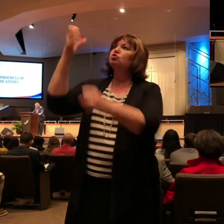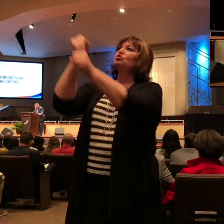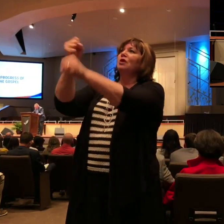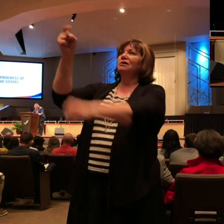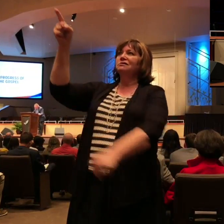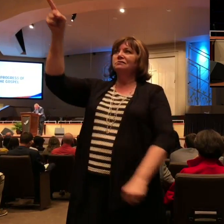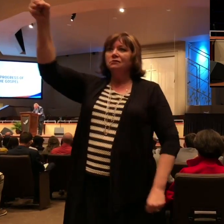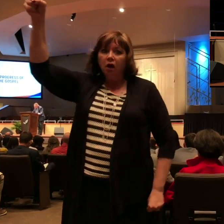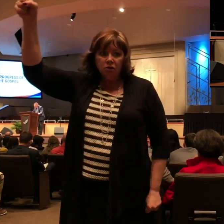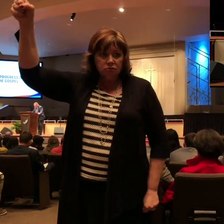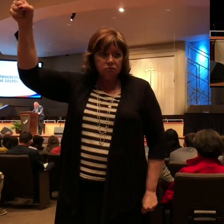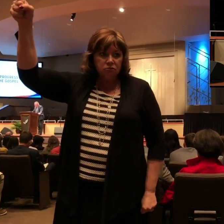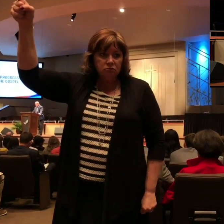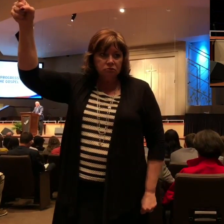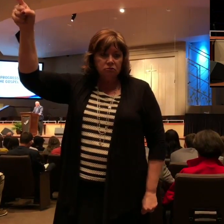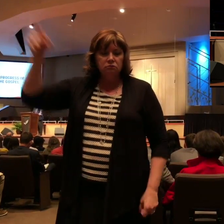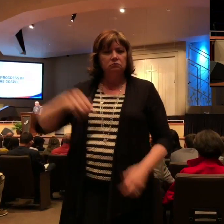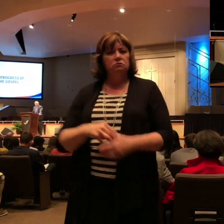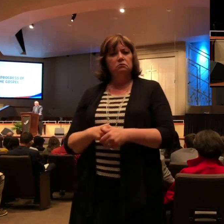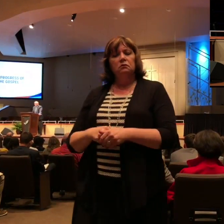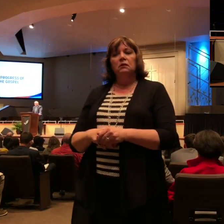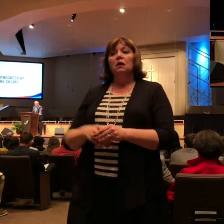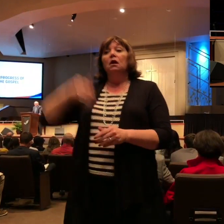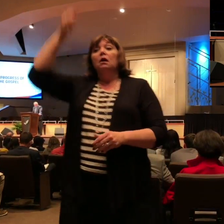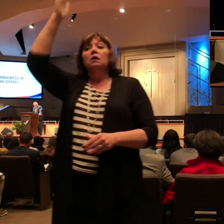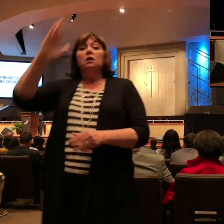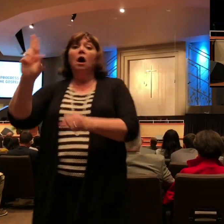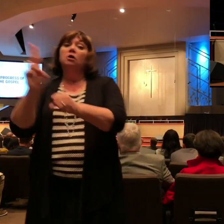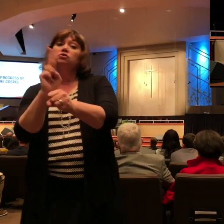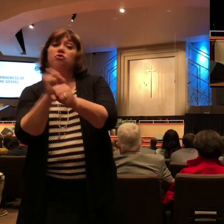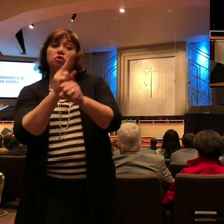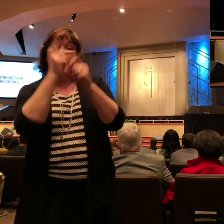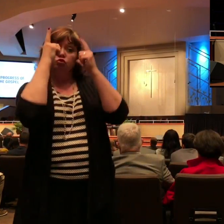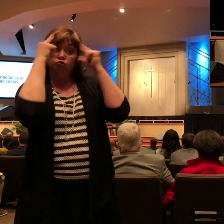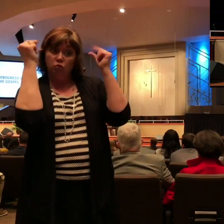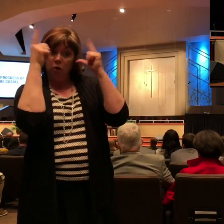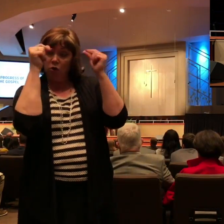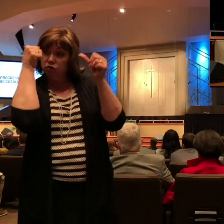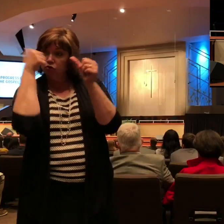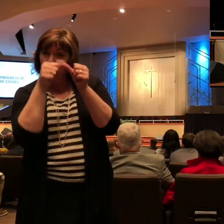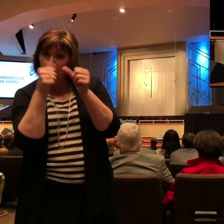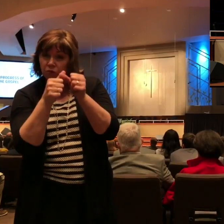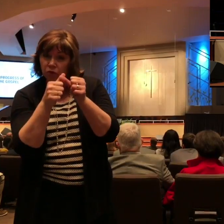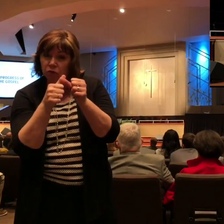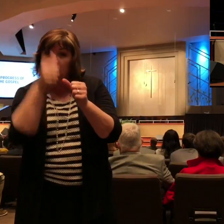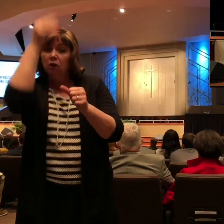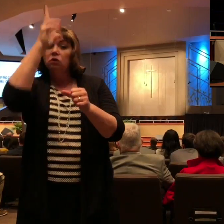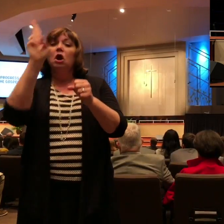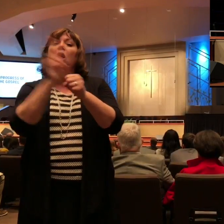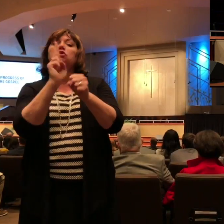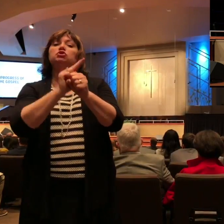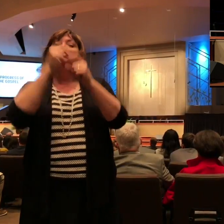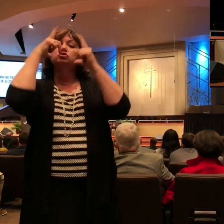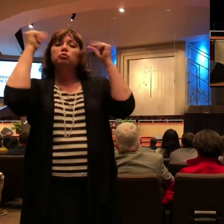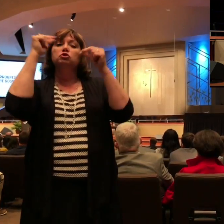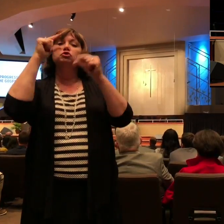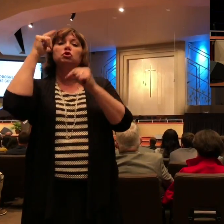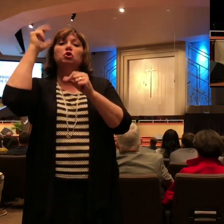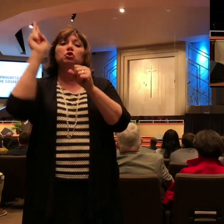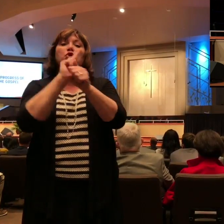The same God who used Moses' rod in Gideon's pitchers and David's sling was using the chains of